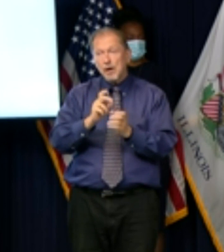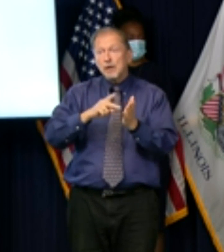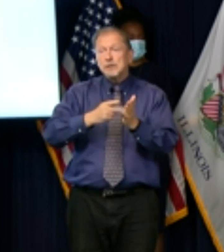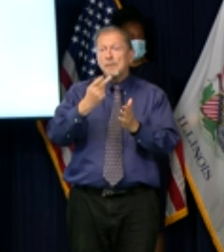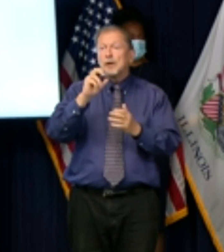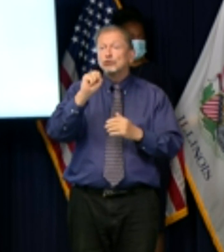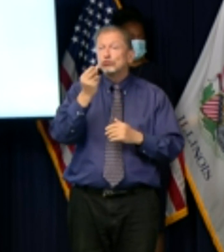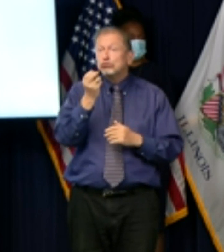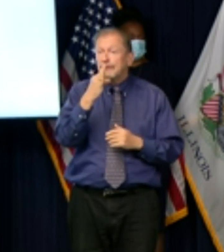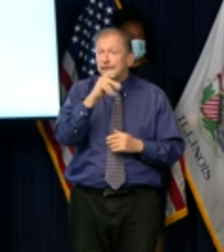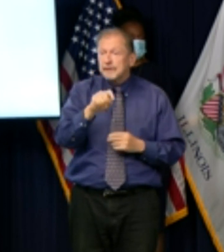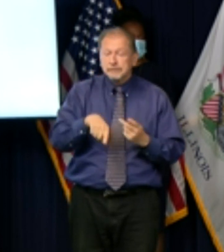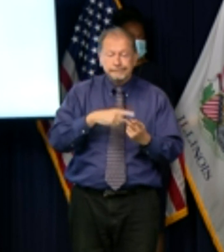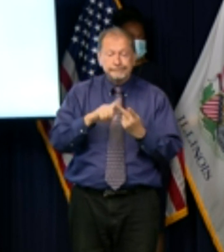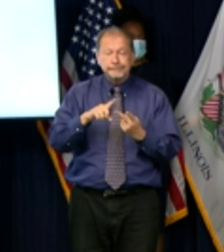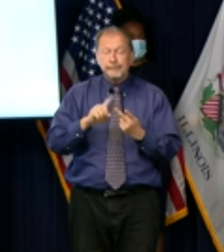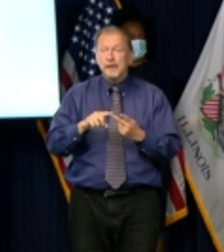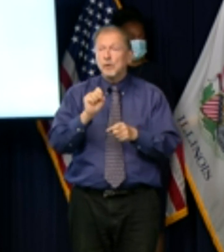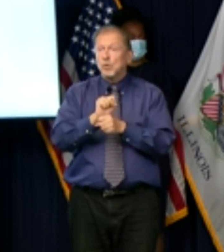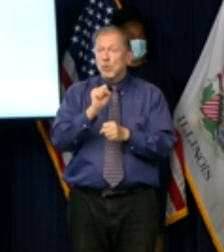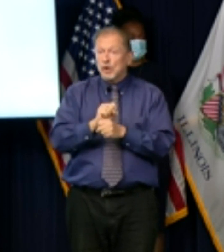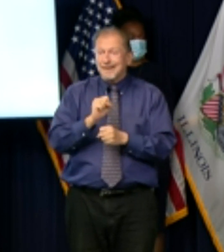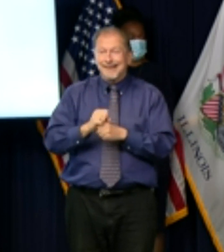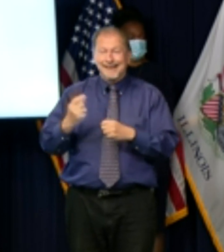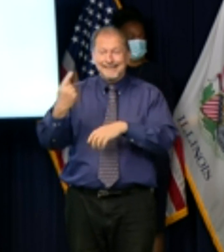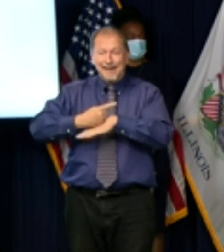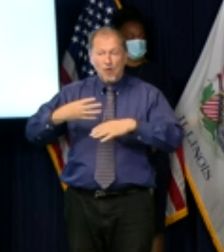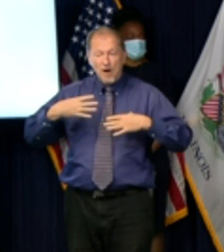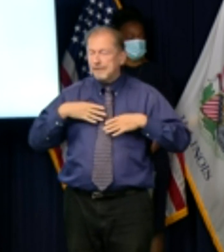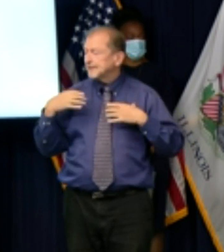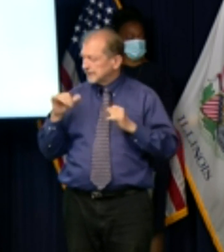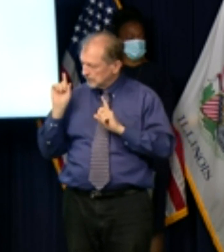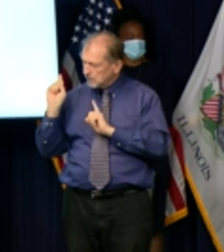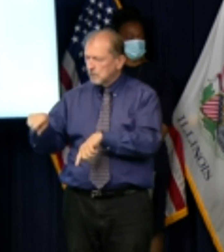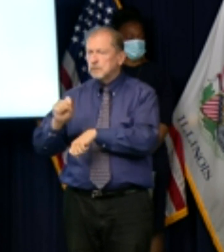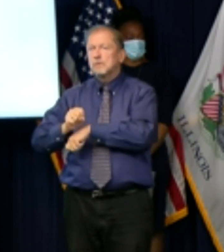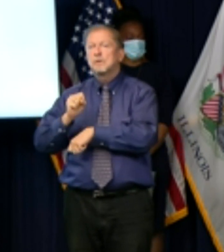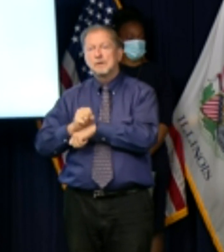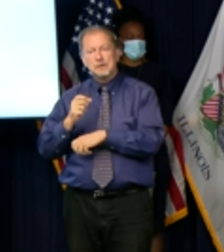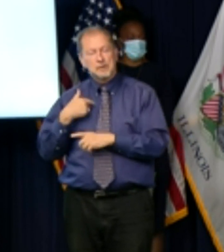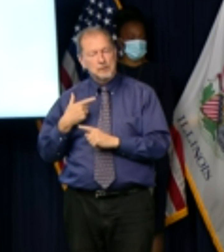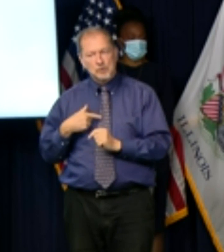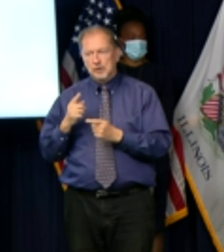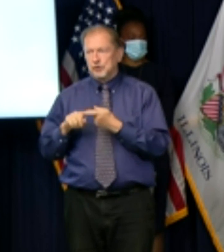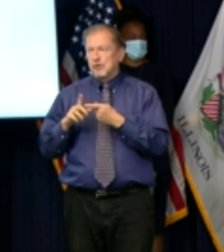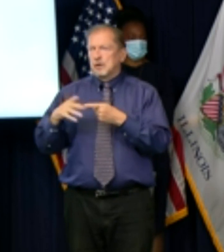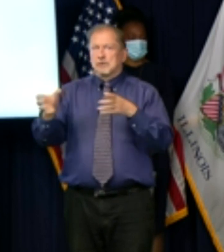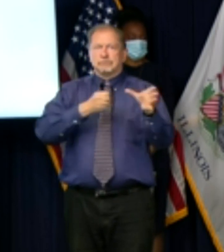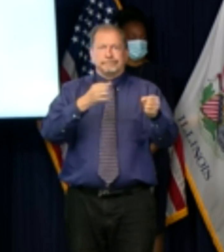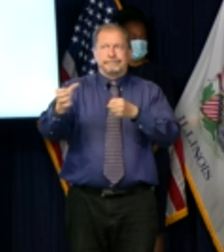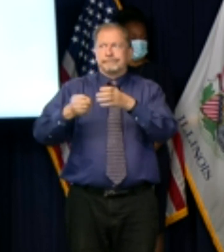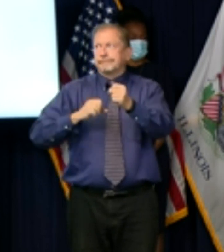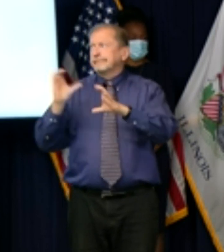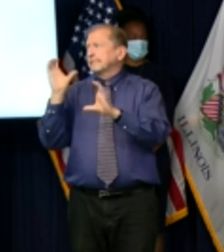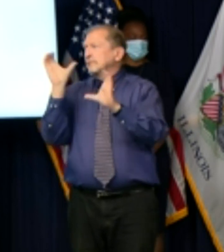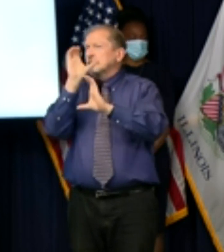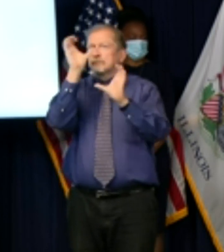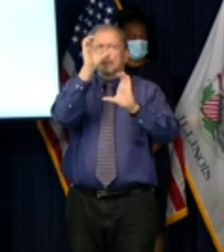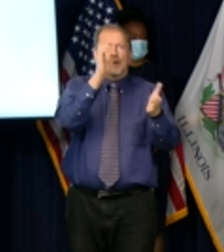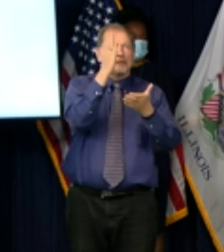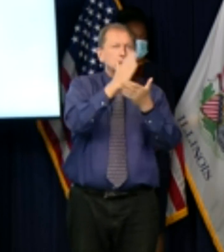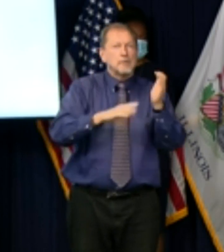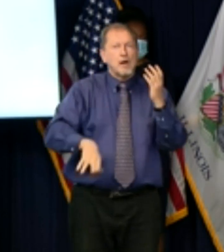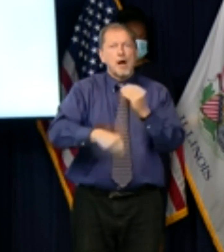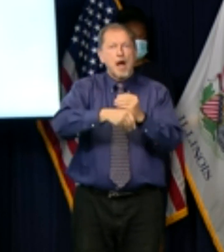longer hours than they normally do we're certainly searching trying to help them finding staff across the country wherever we